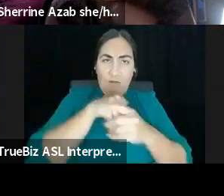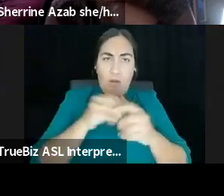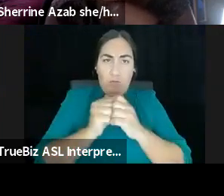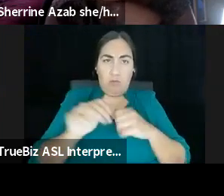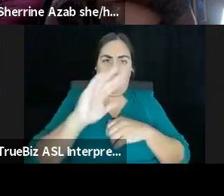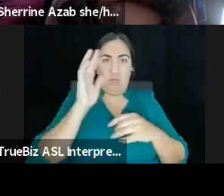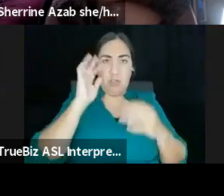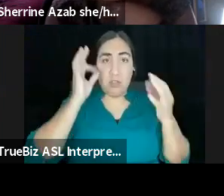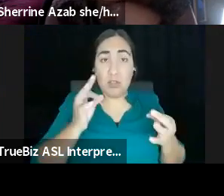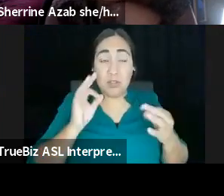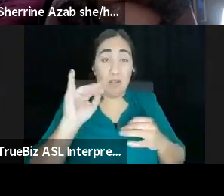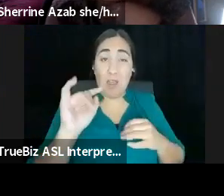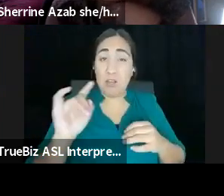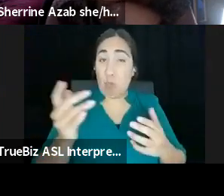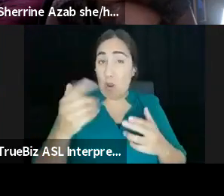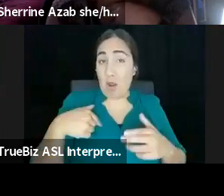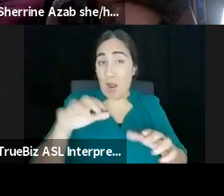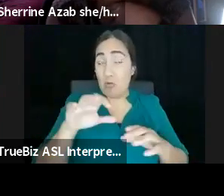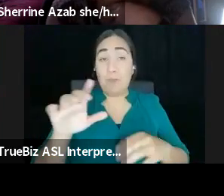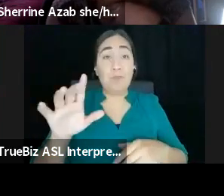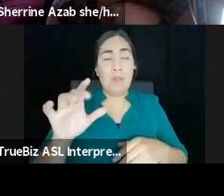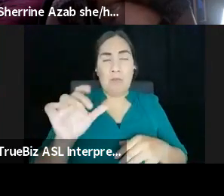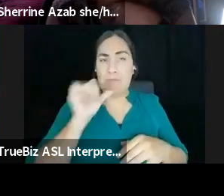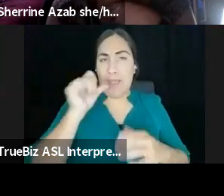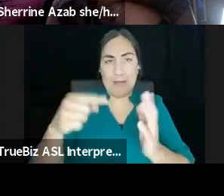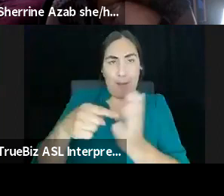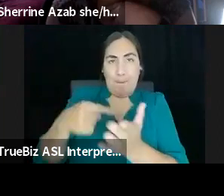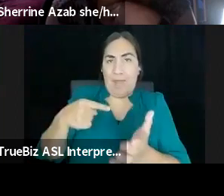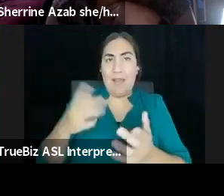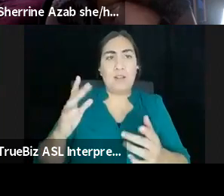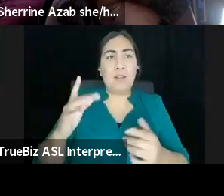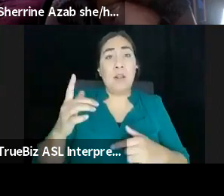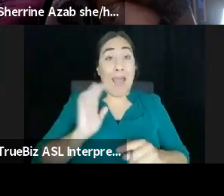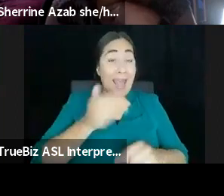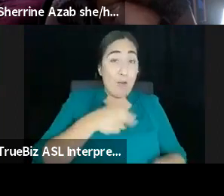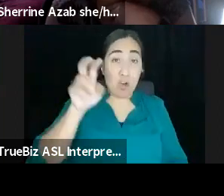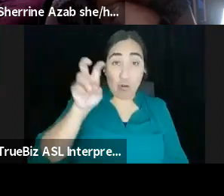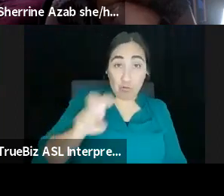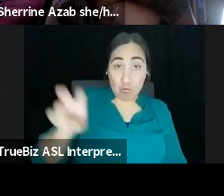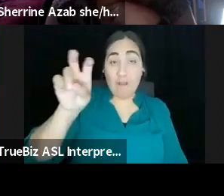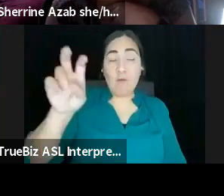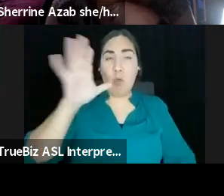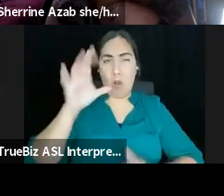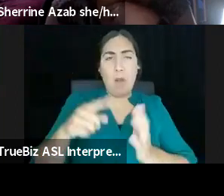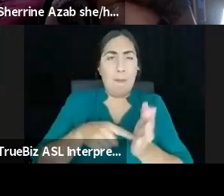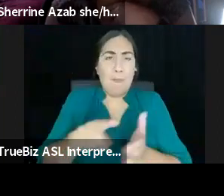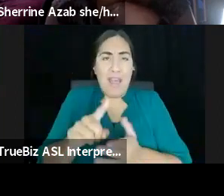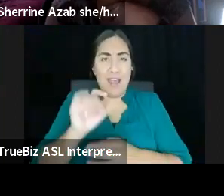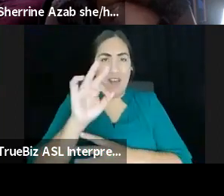We don't get paid for it. We, um, we got our travel paid for when we have our meetings. Um, but we're not compensated